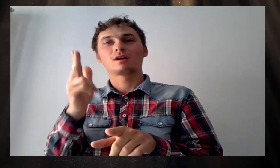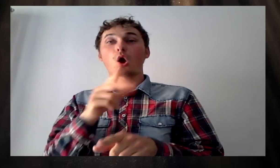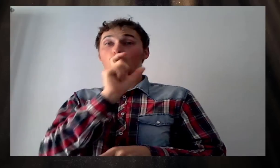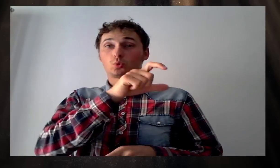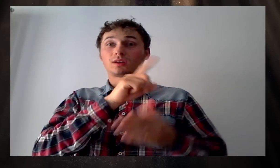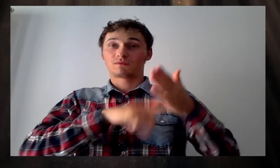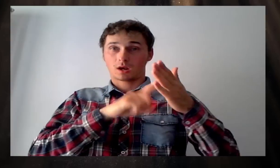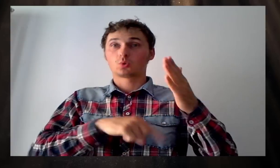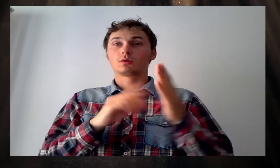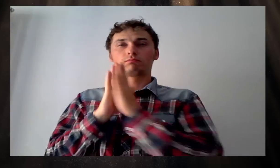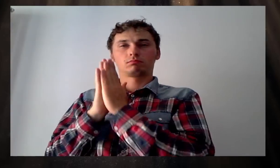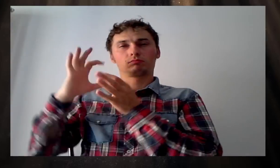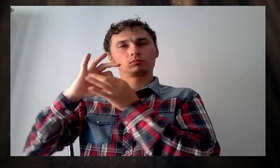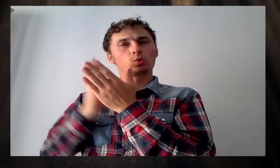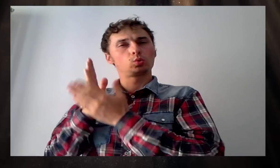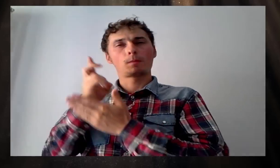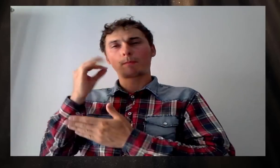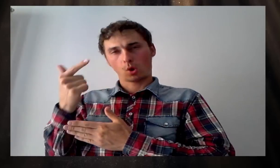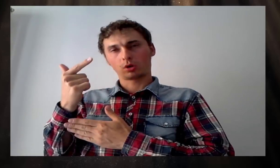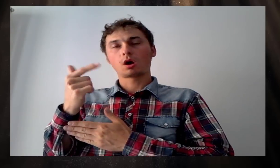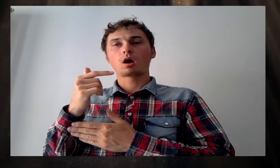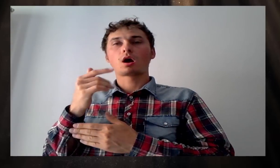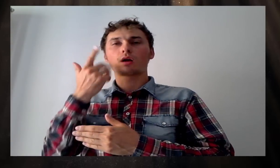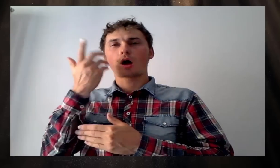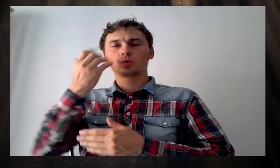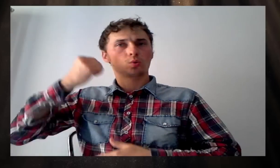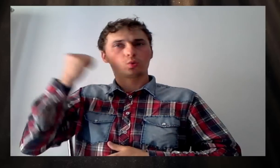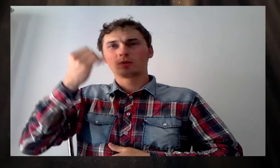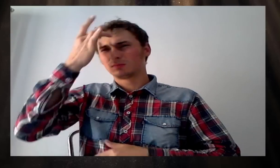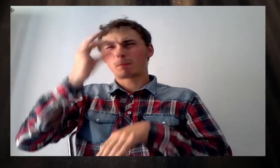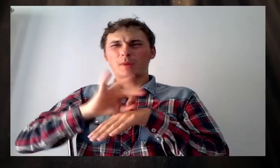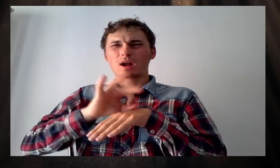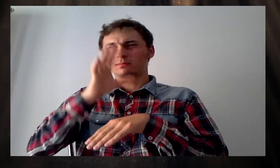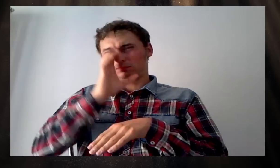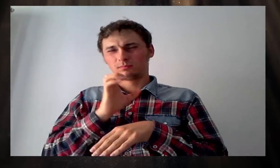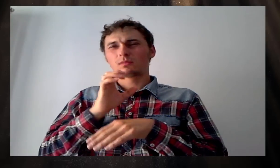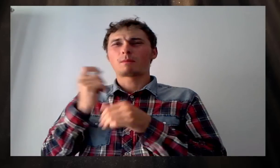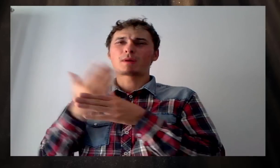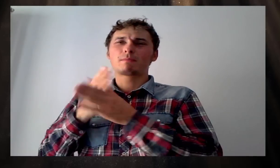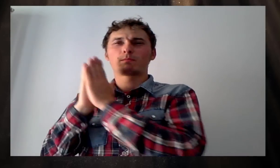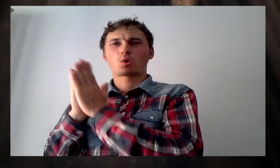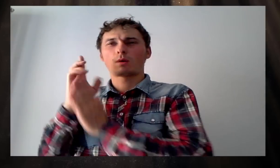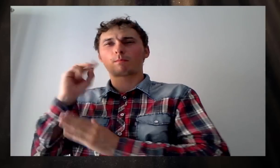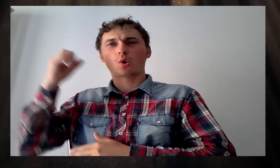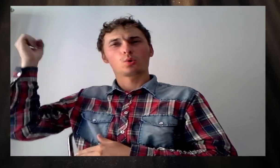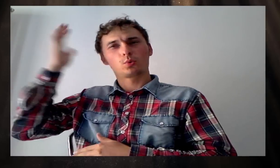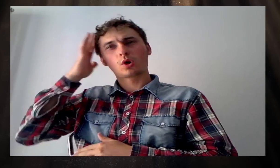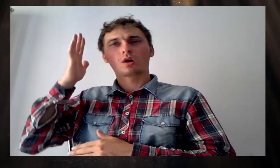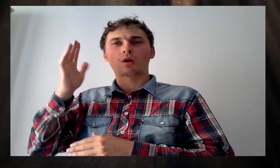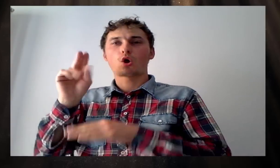to the next video.